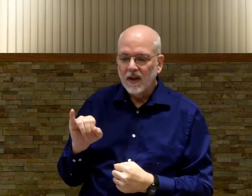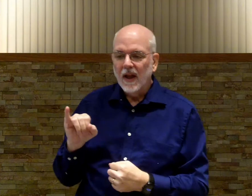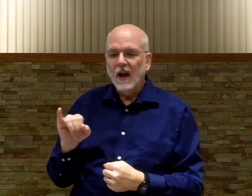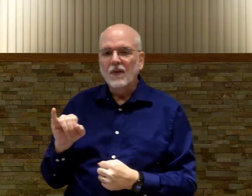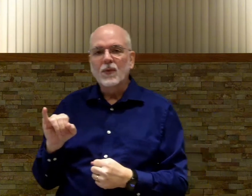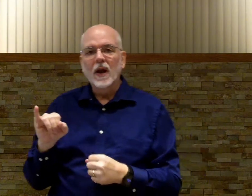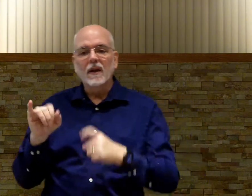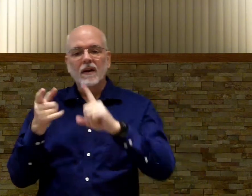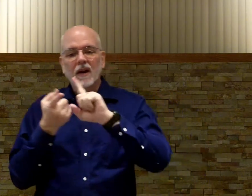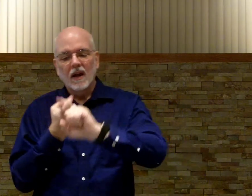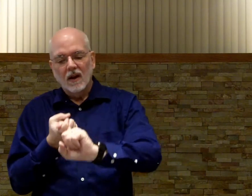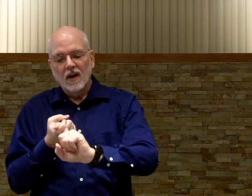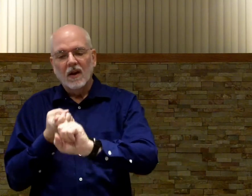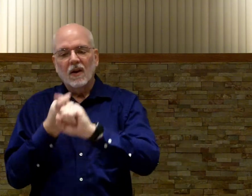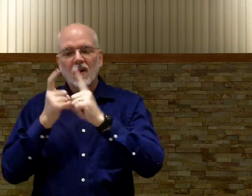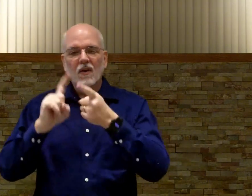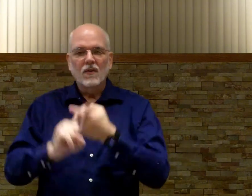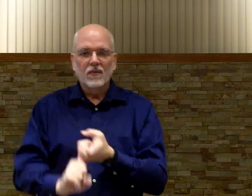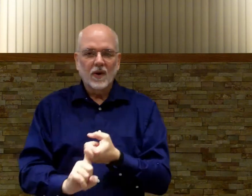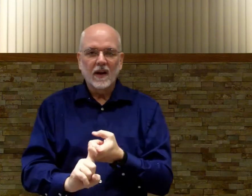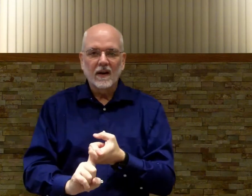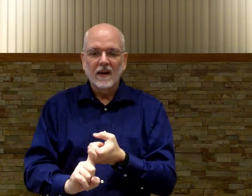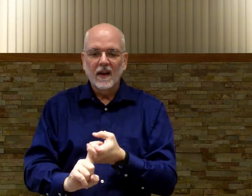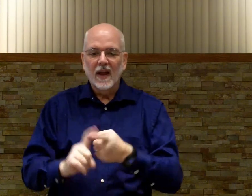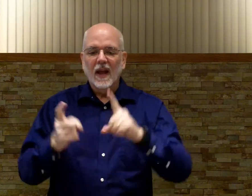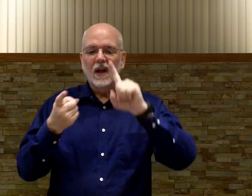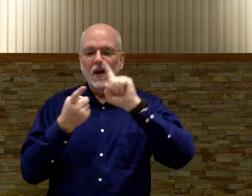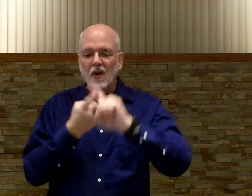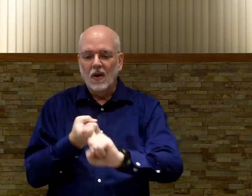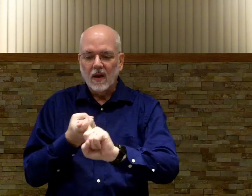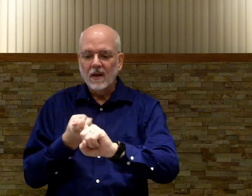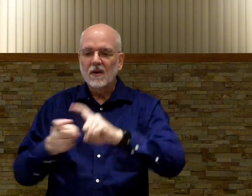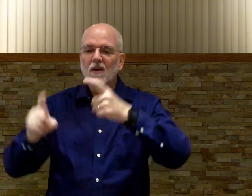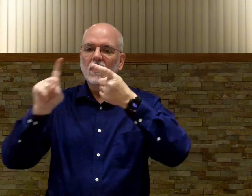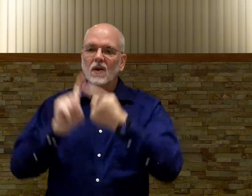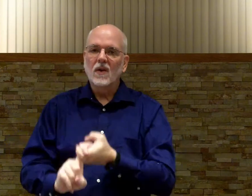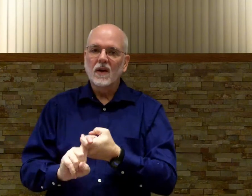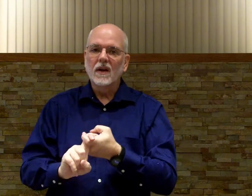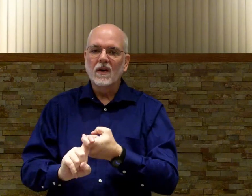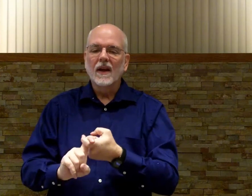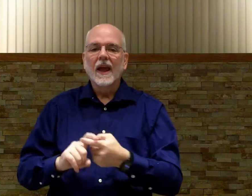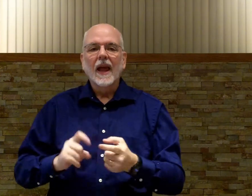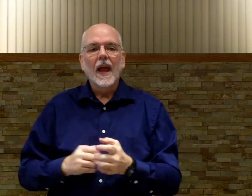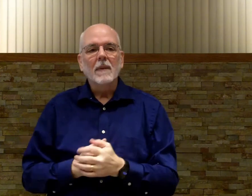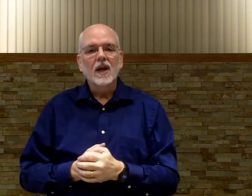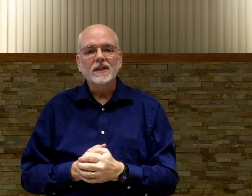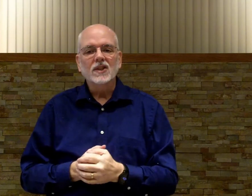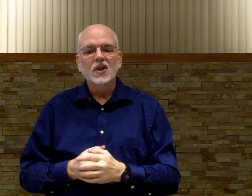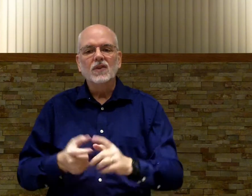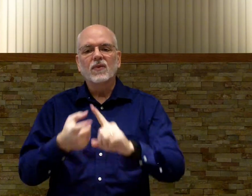a friend friend hook here hook here and because this is a good